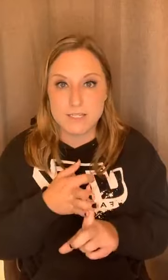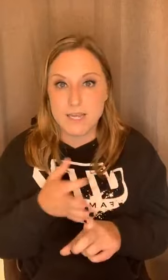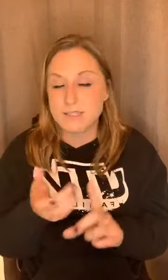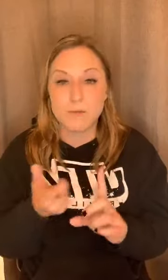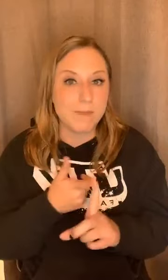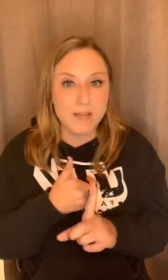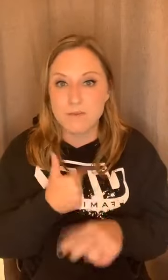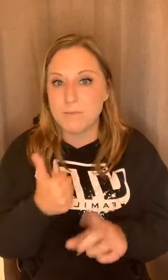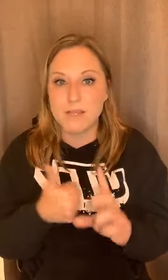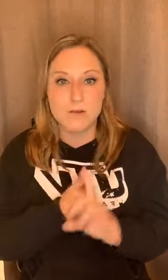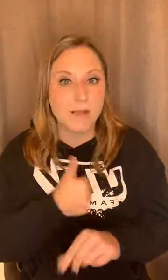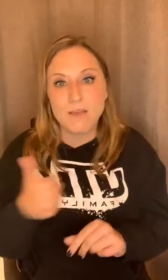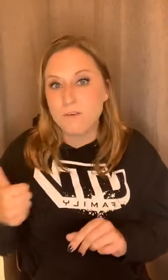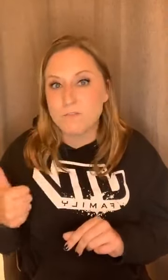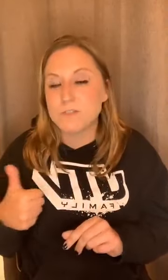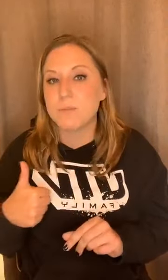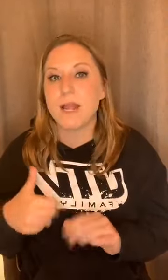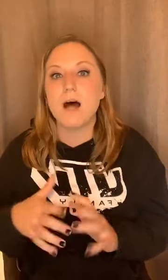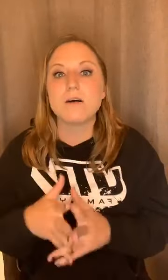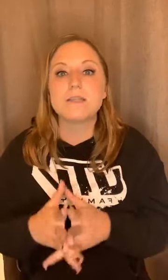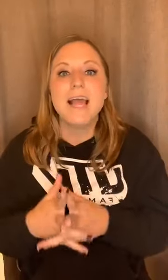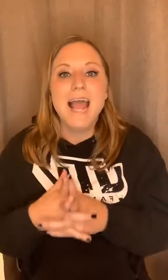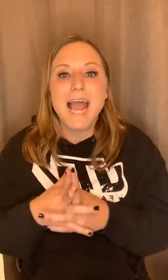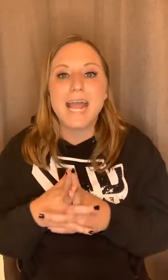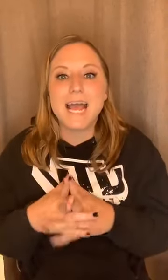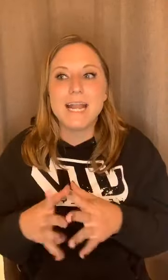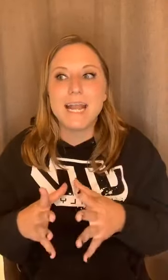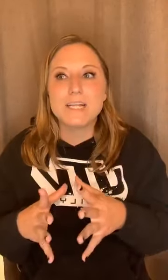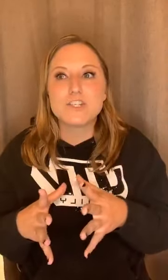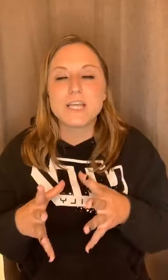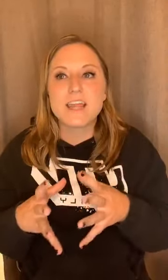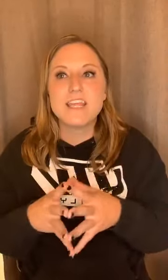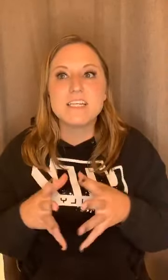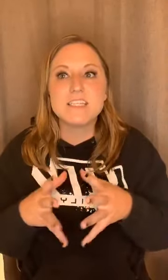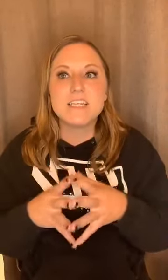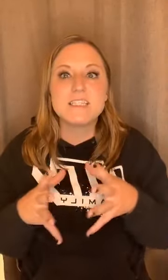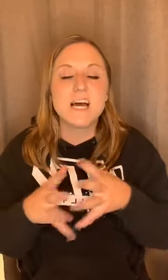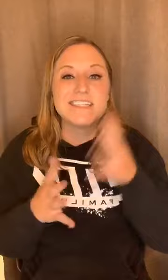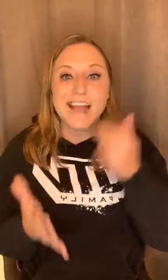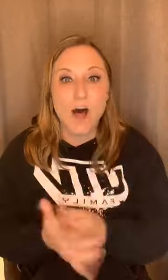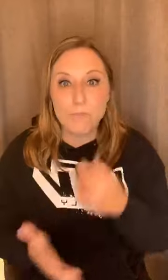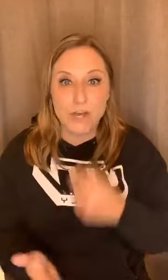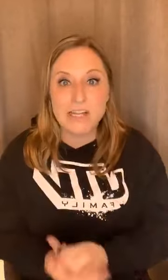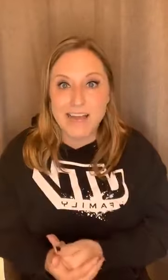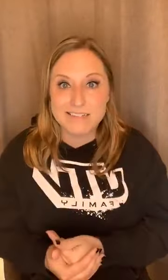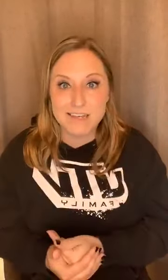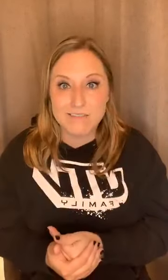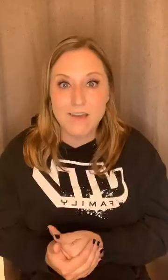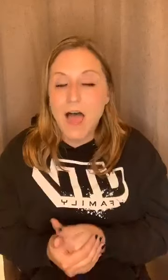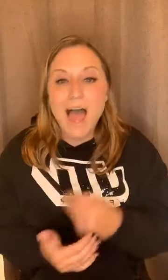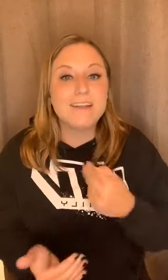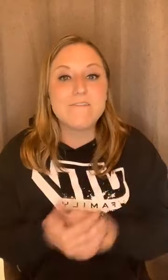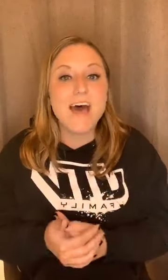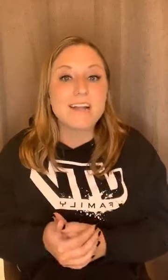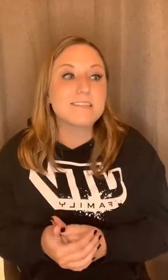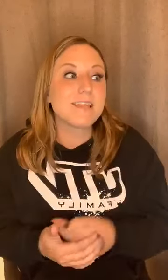things. They were making fun of me. They were making fun of somebody else. And it's just like, this is, doesn't help the collective. And in fact, it's like,